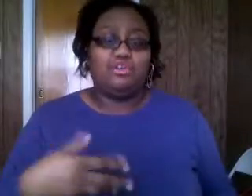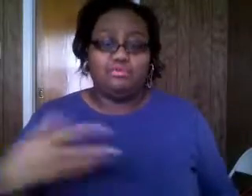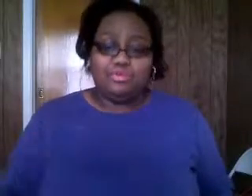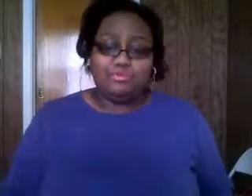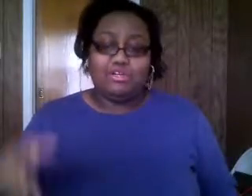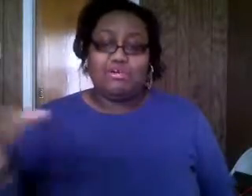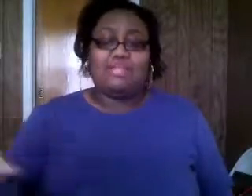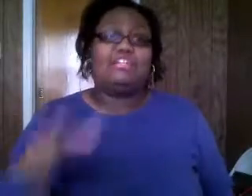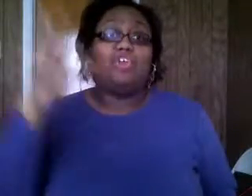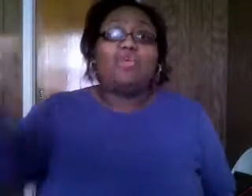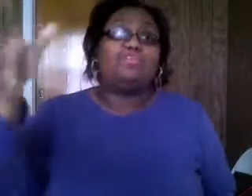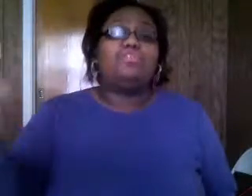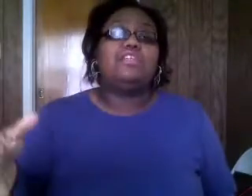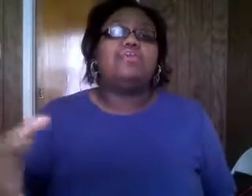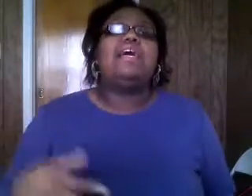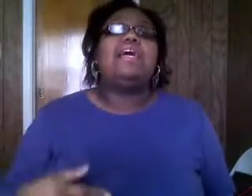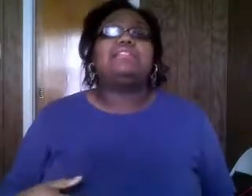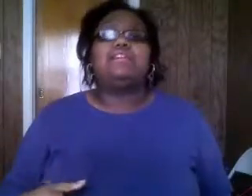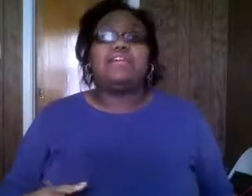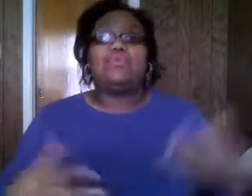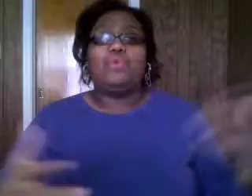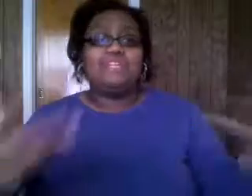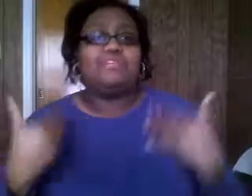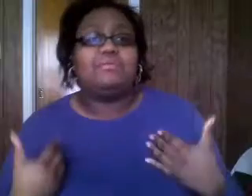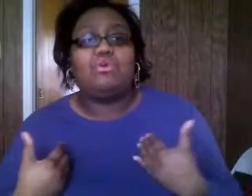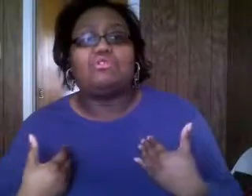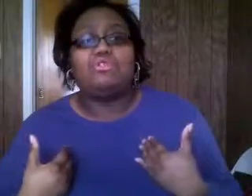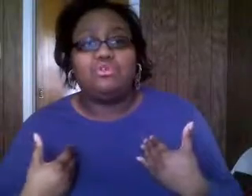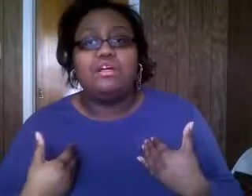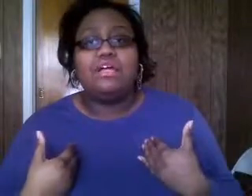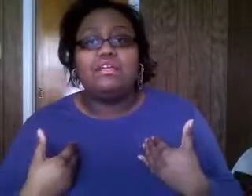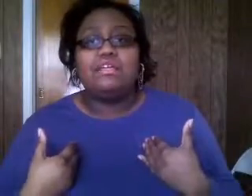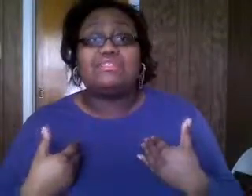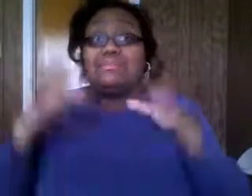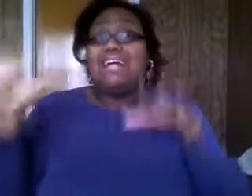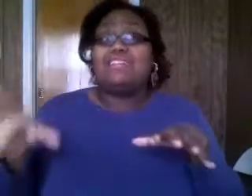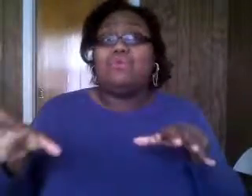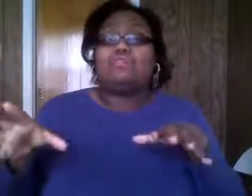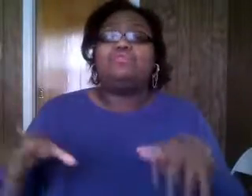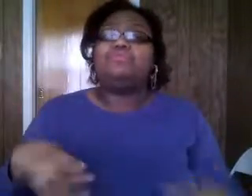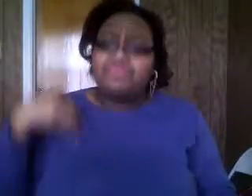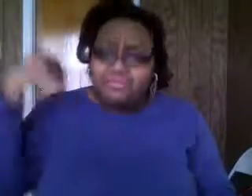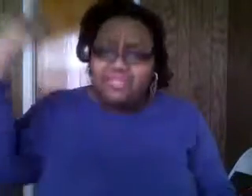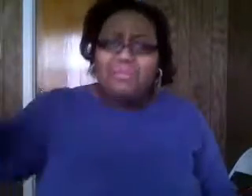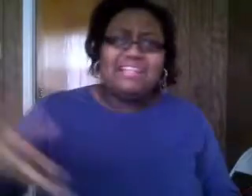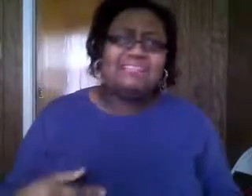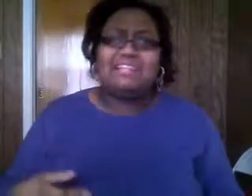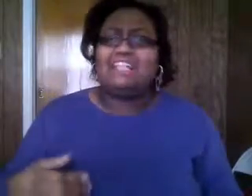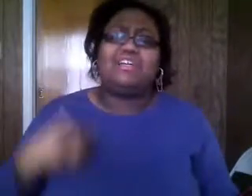hurt people we're to go out there and talk to them instead of kind of waiting for them to walk through the door you know sometimes they walk through i think sometimes you got